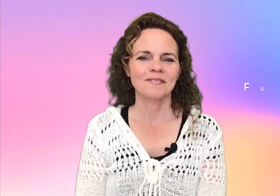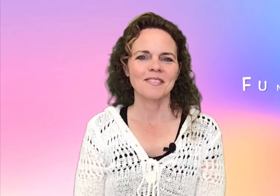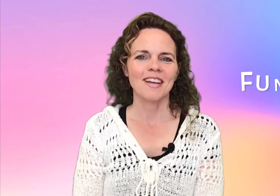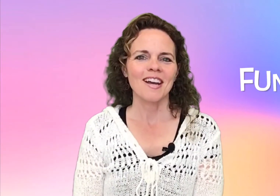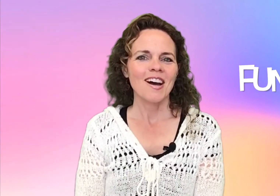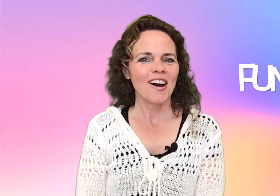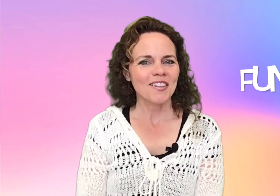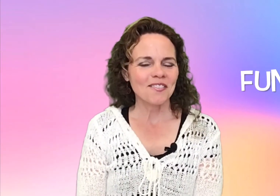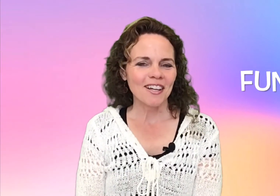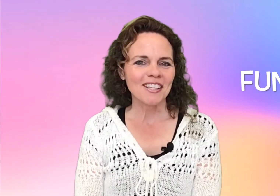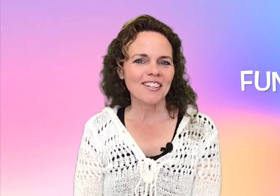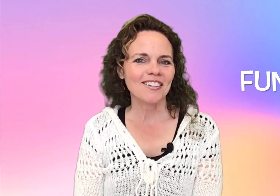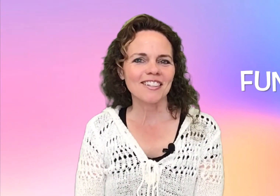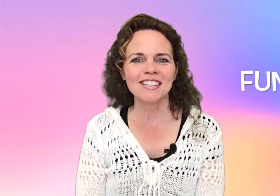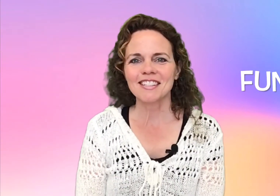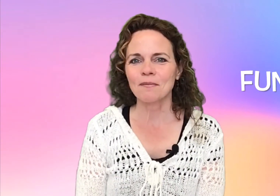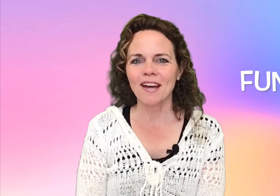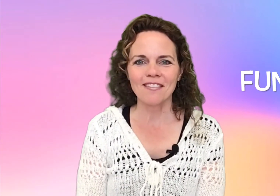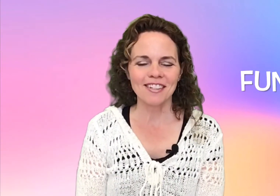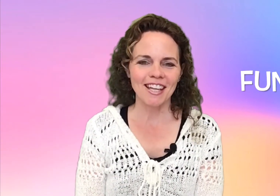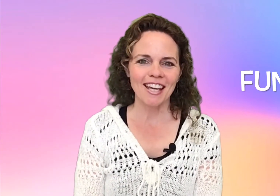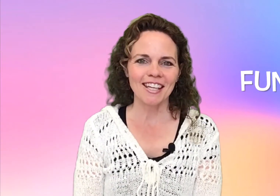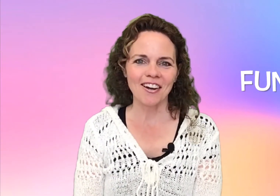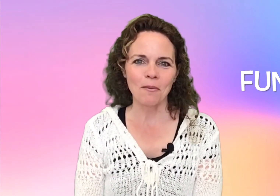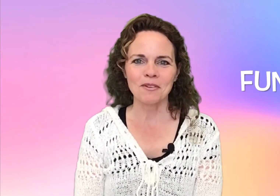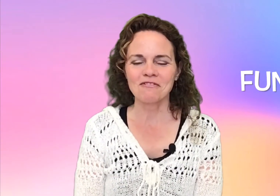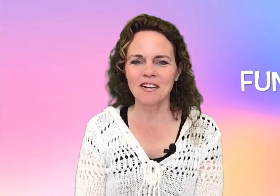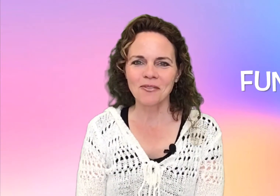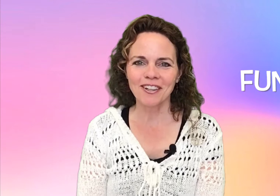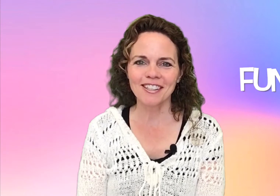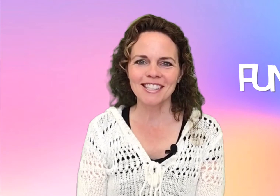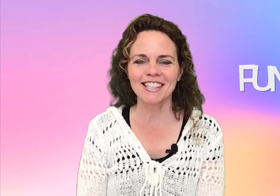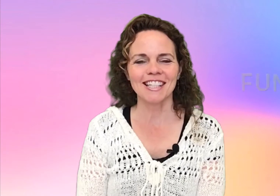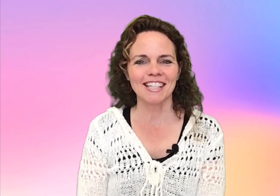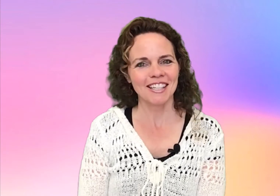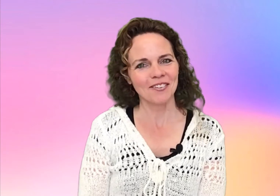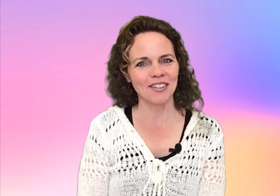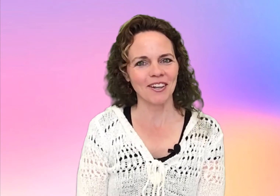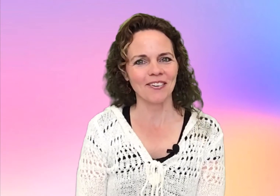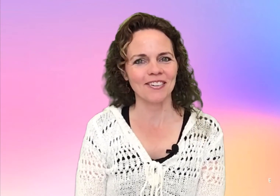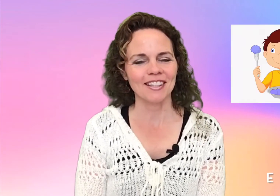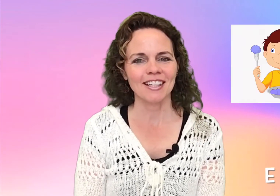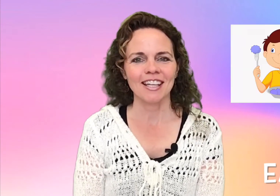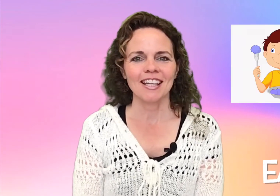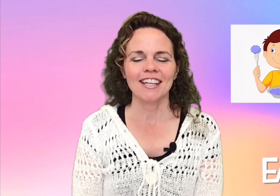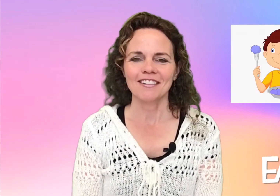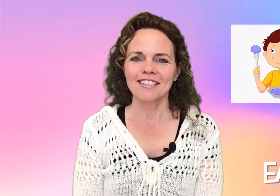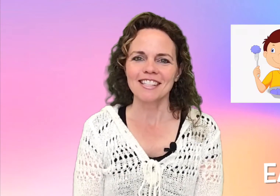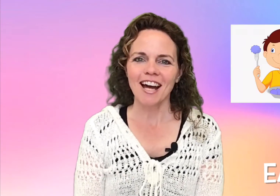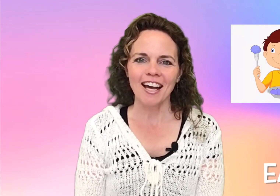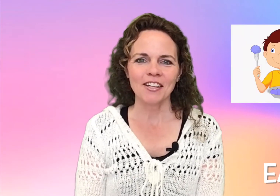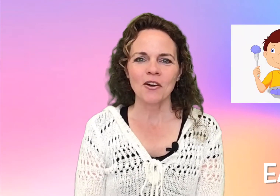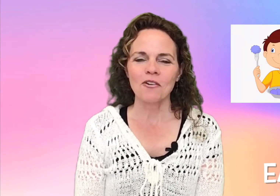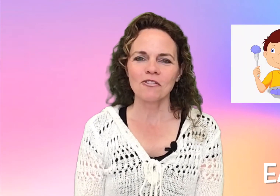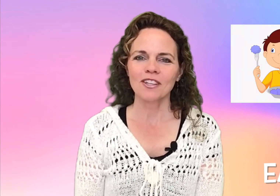Are you ready to learn some everyday common fun words? Here we go. Here's the sign for eat.